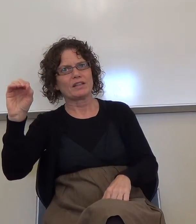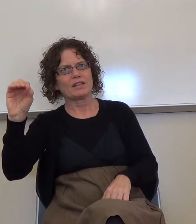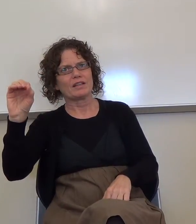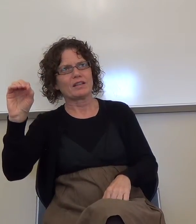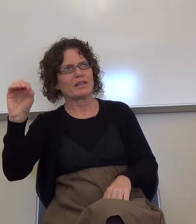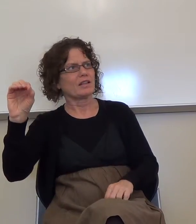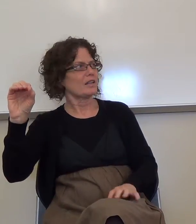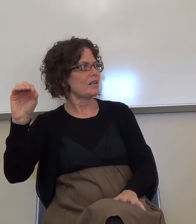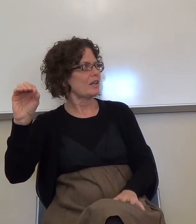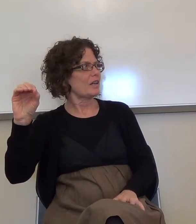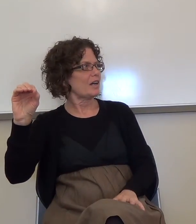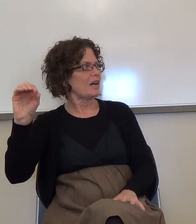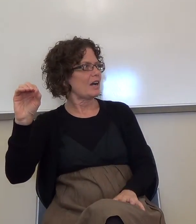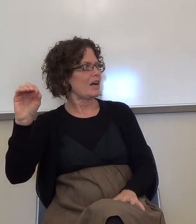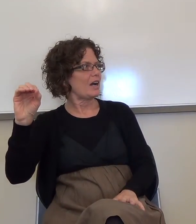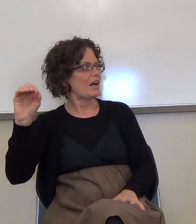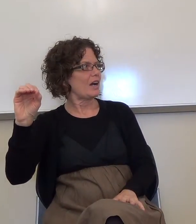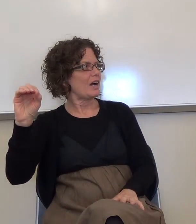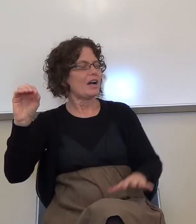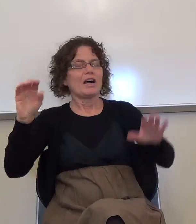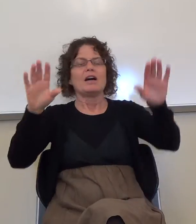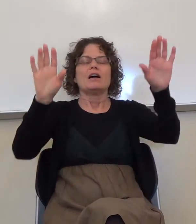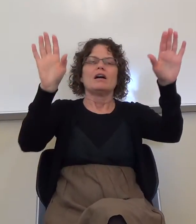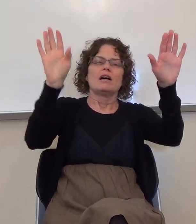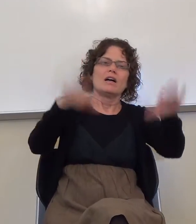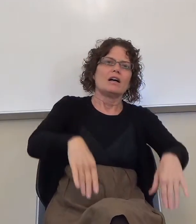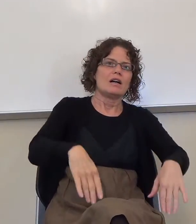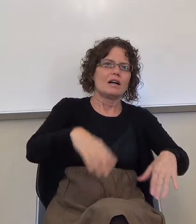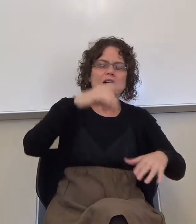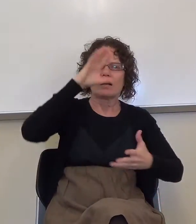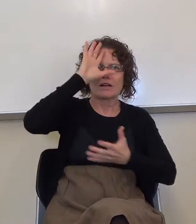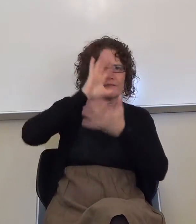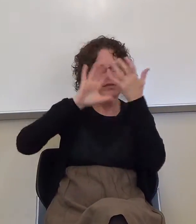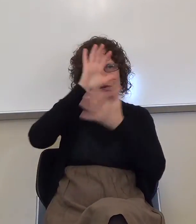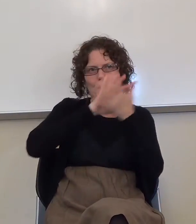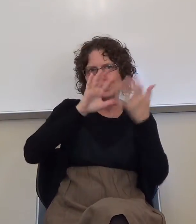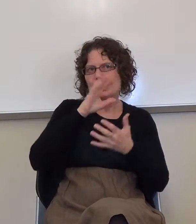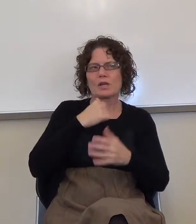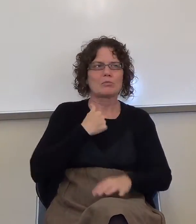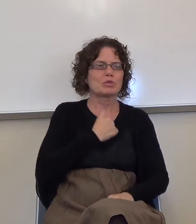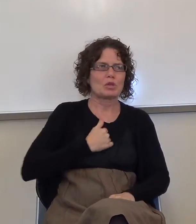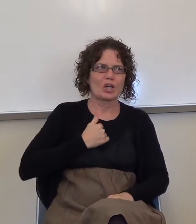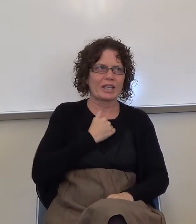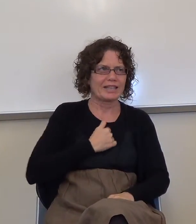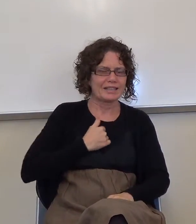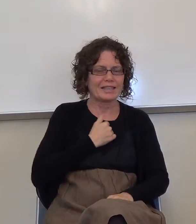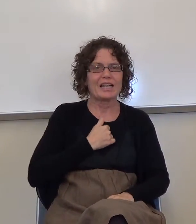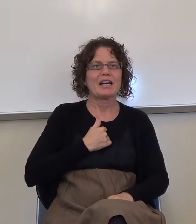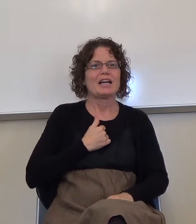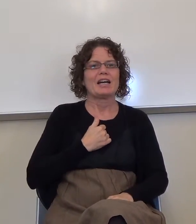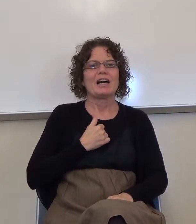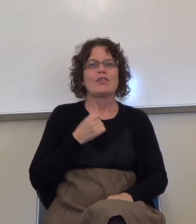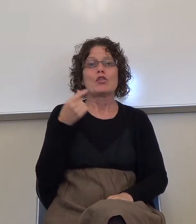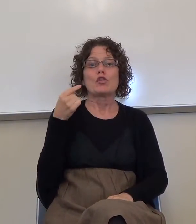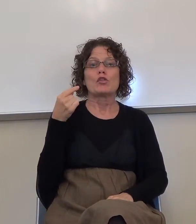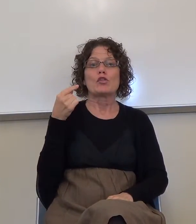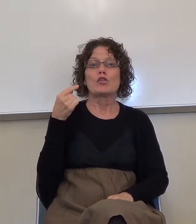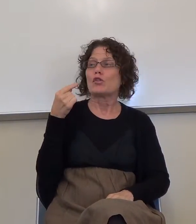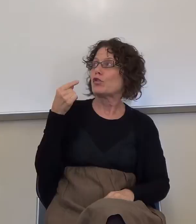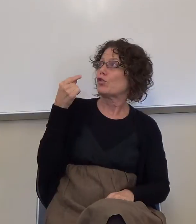This is what saying. I'm having more trouble going from the same class to the same class. The green class is your, oh, this is the other class.